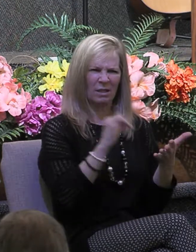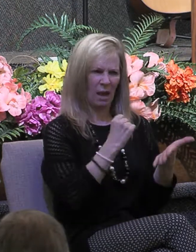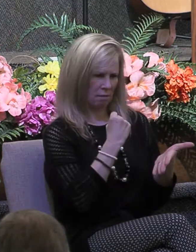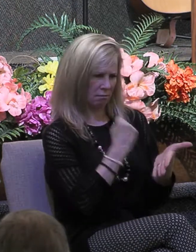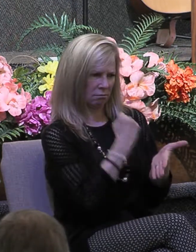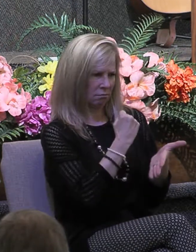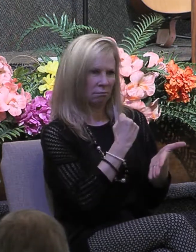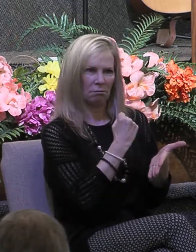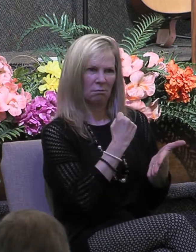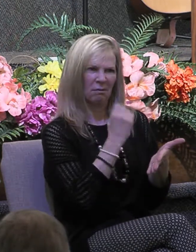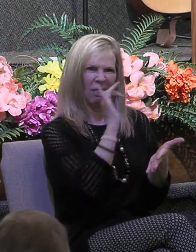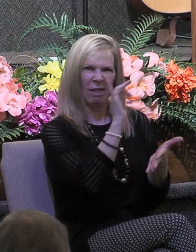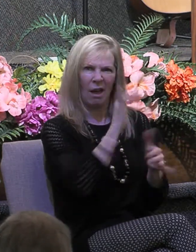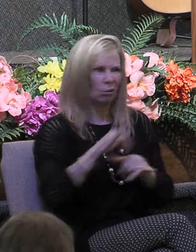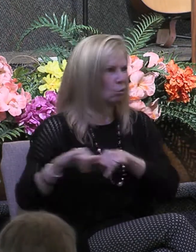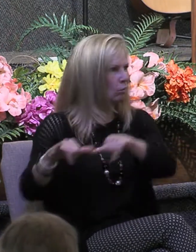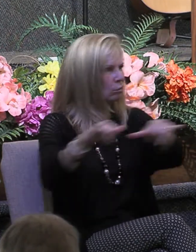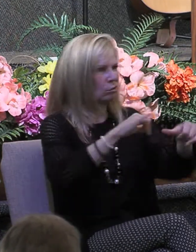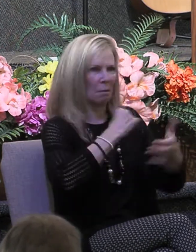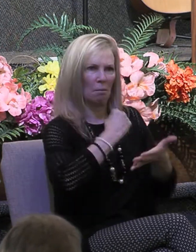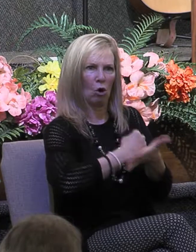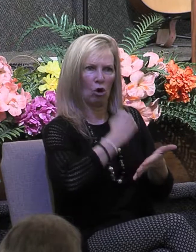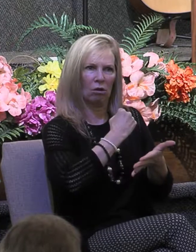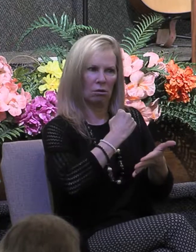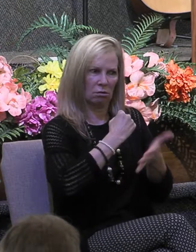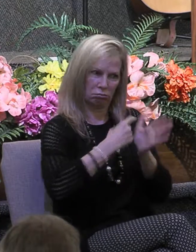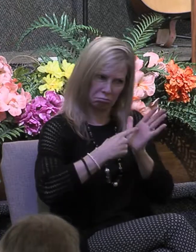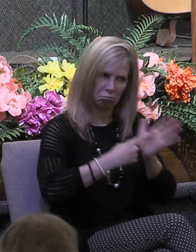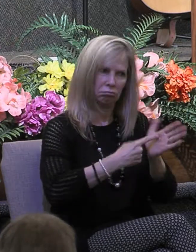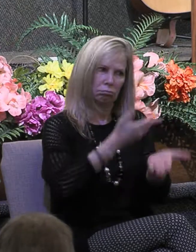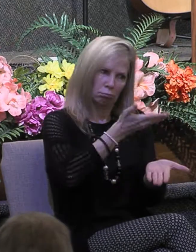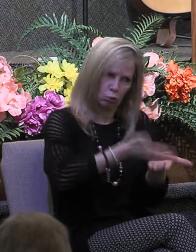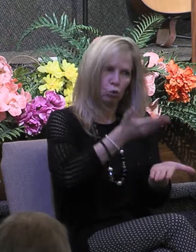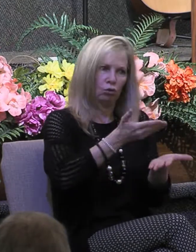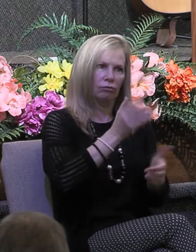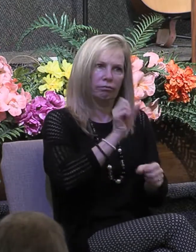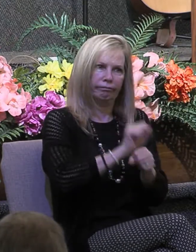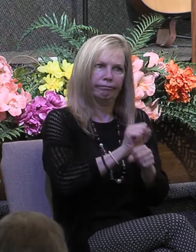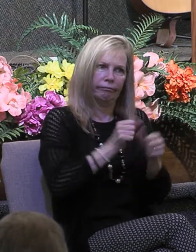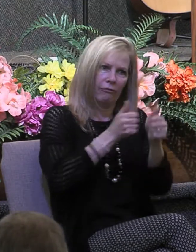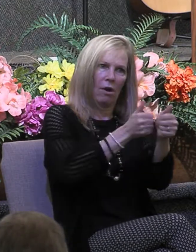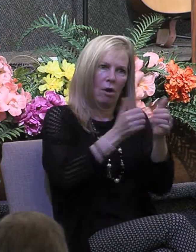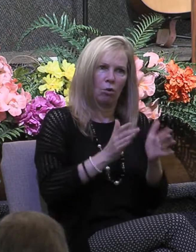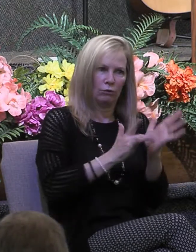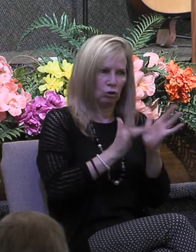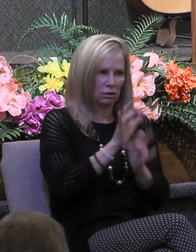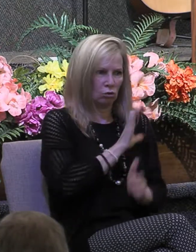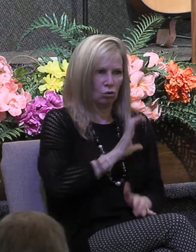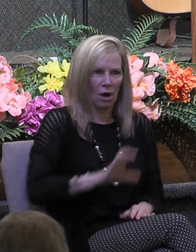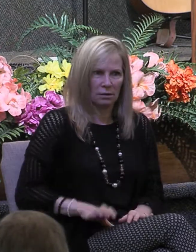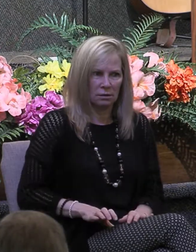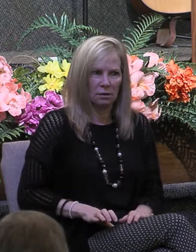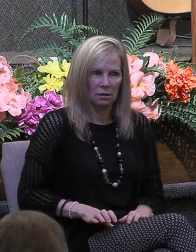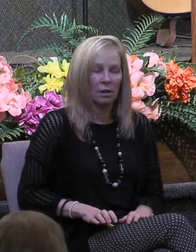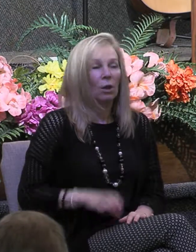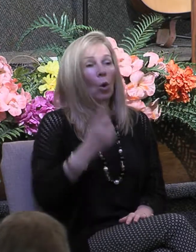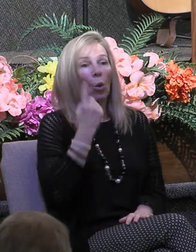universal mark that Francis Schaeffer is talking about? It's the one Jesus told his disciples about in John